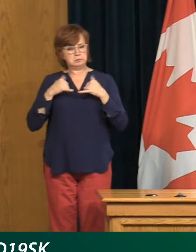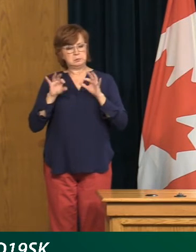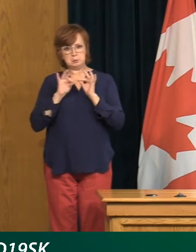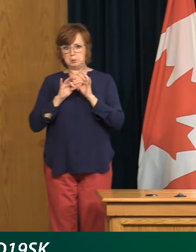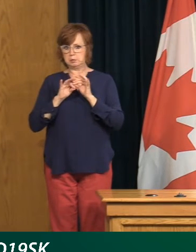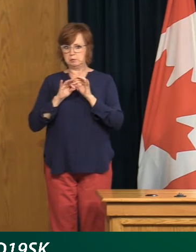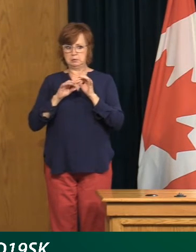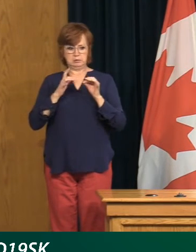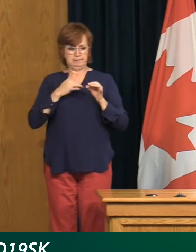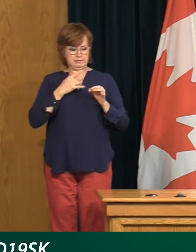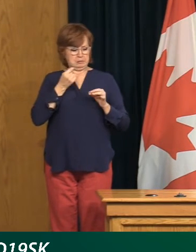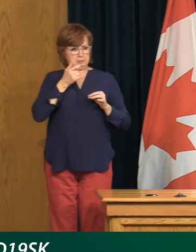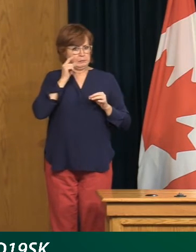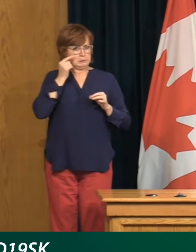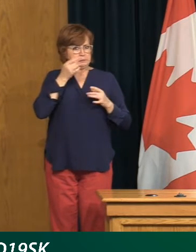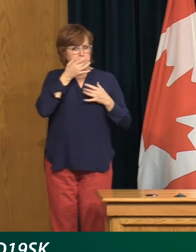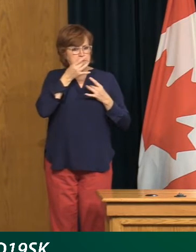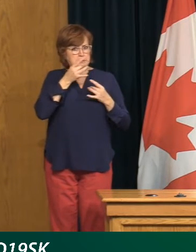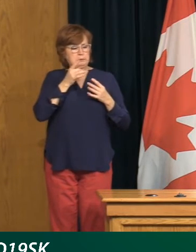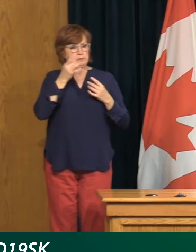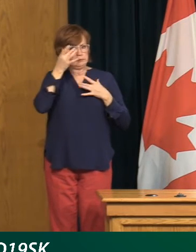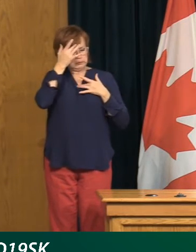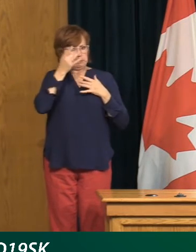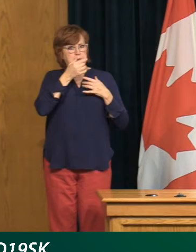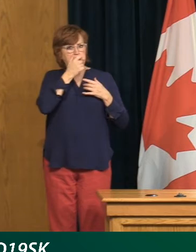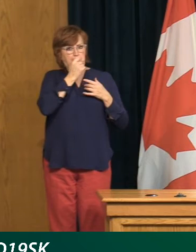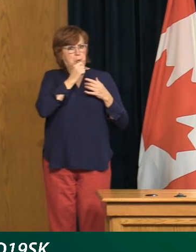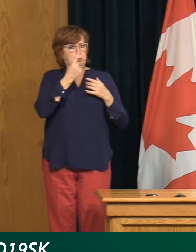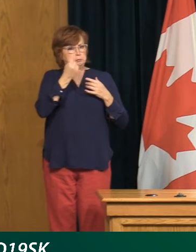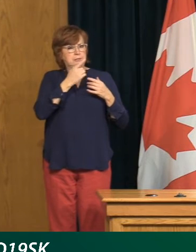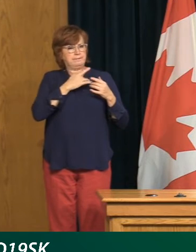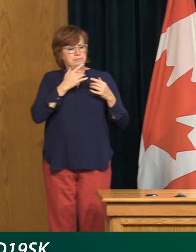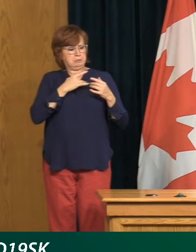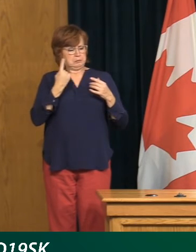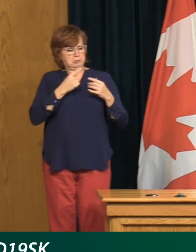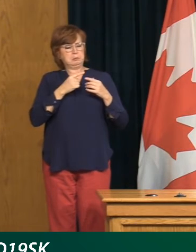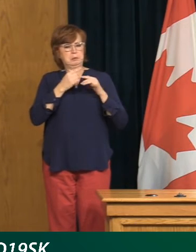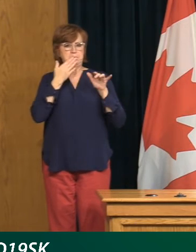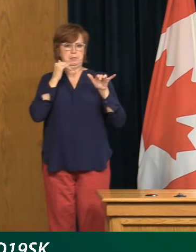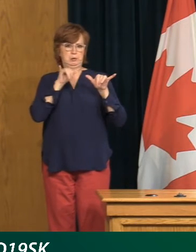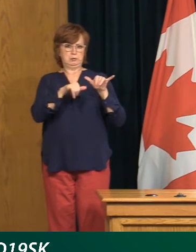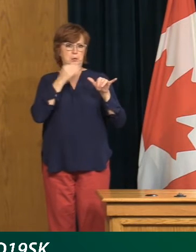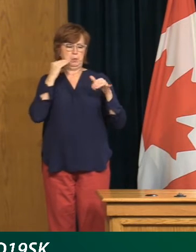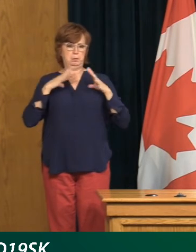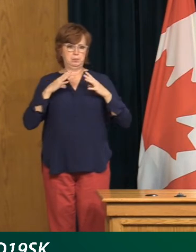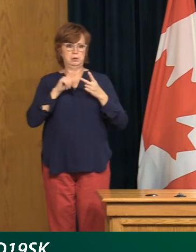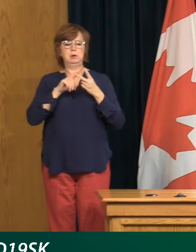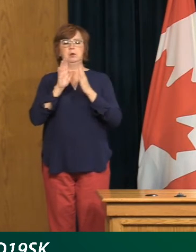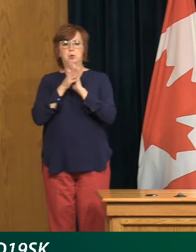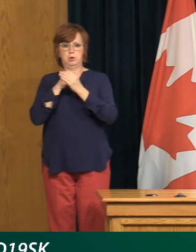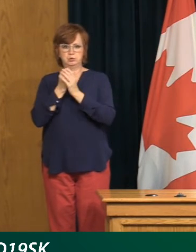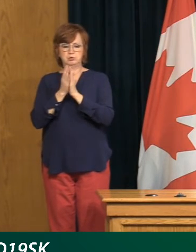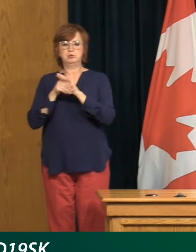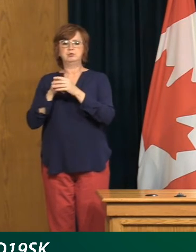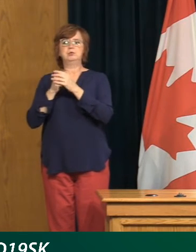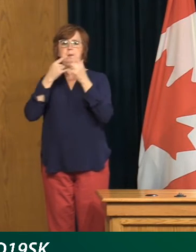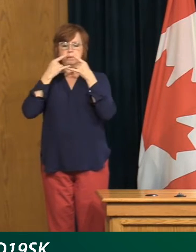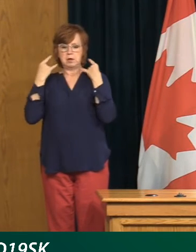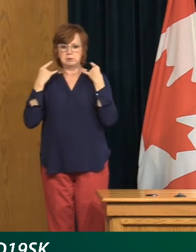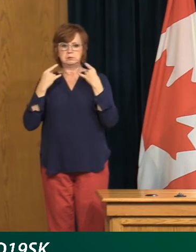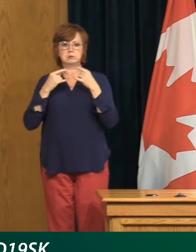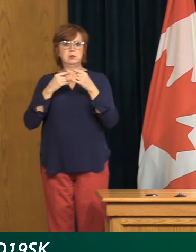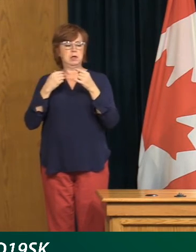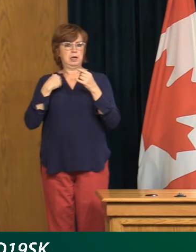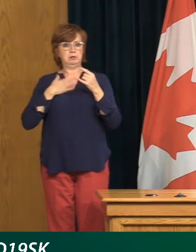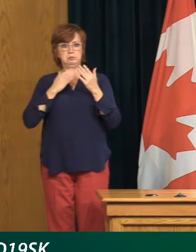seeking testing if they're symptomatic, having a list if they test positive COVID, having a list to quickly hand over to public health and public